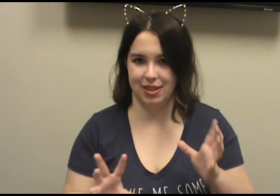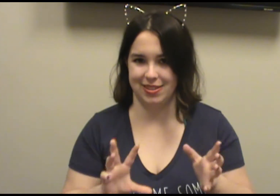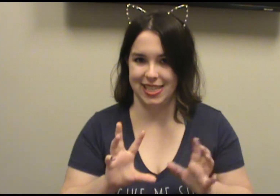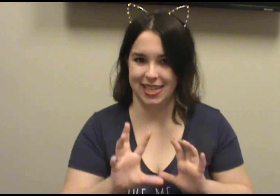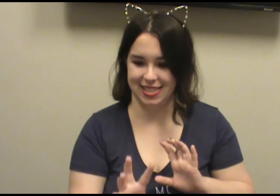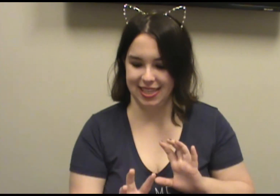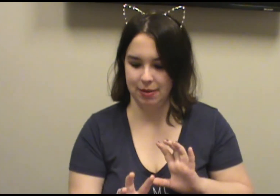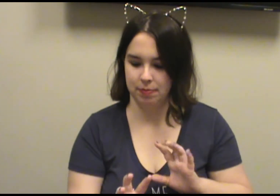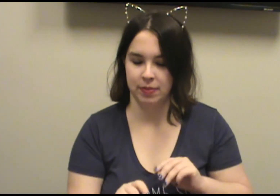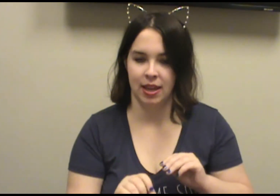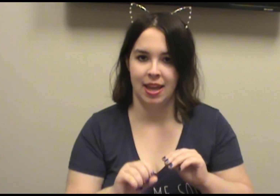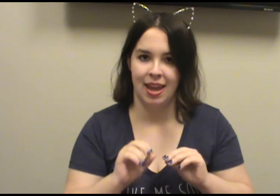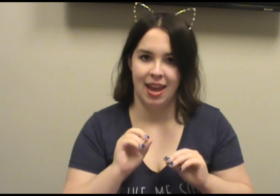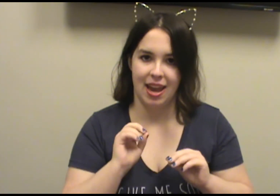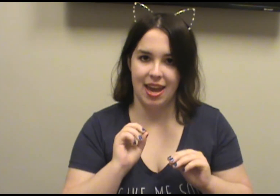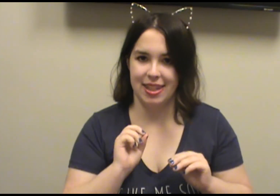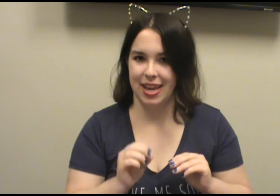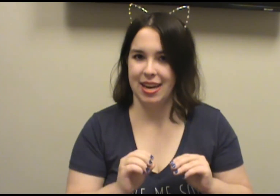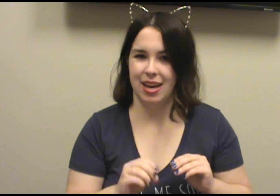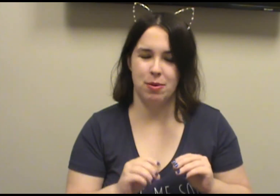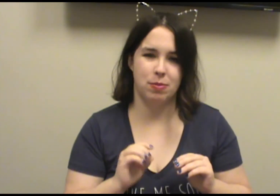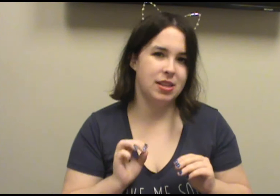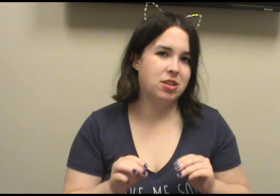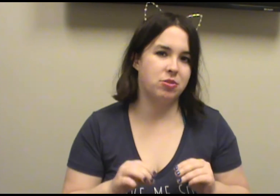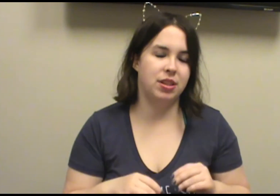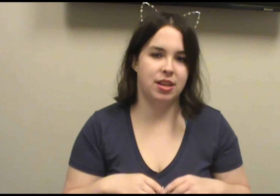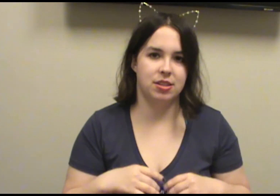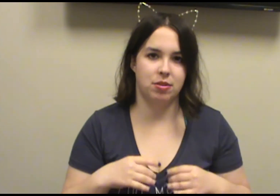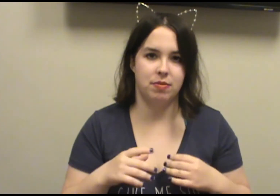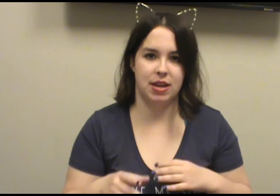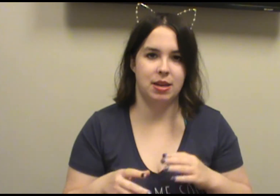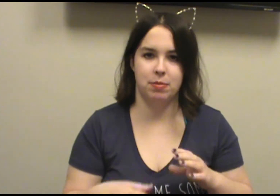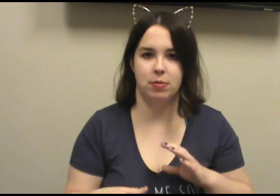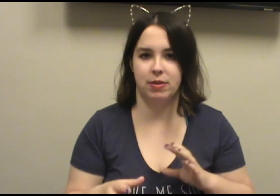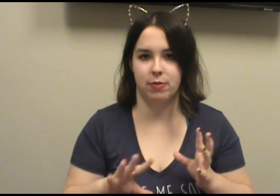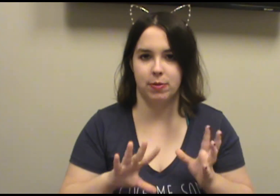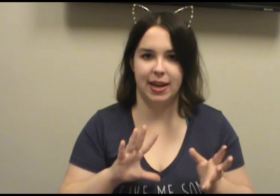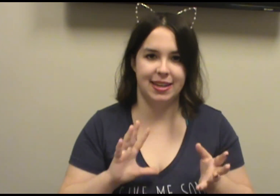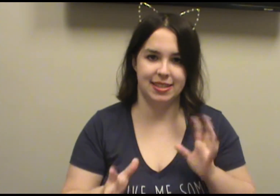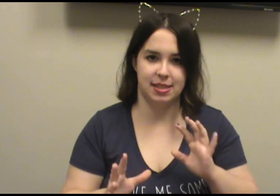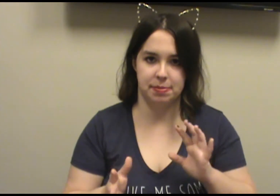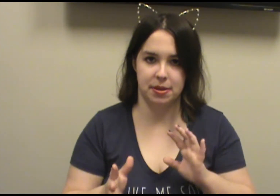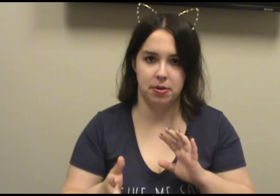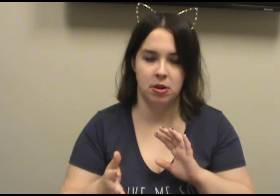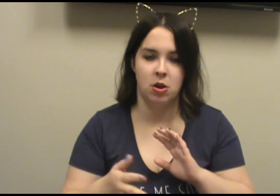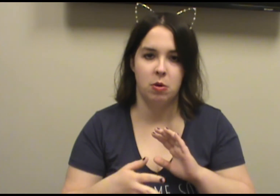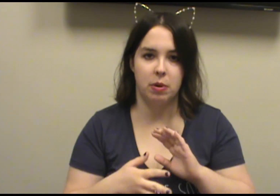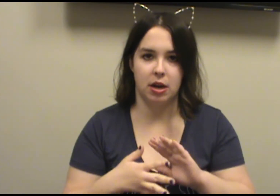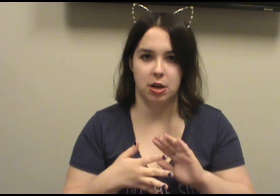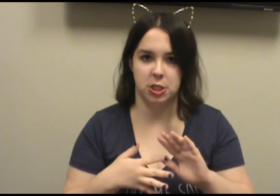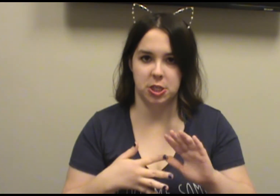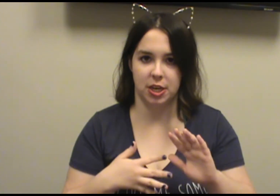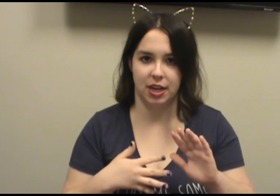interesting to see. And then, I really enjoyed the sort of ending moment for Rain in this episode, where she